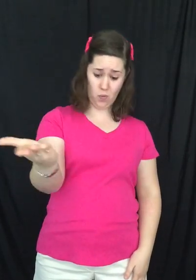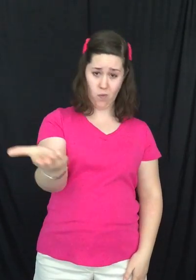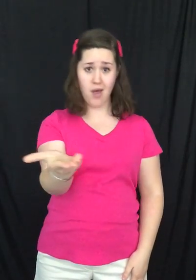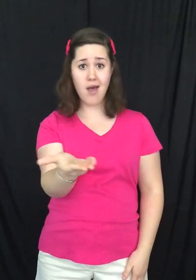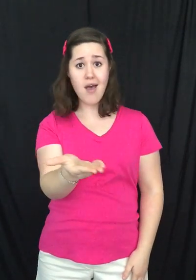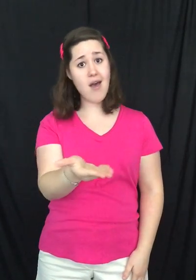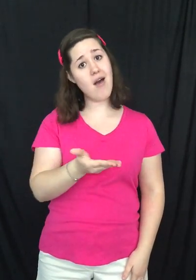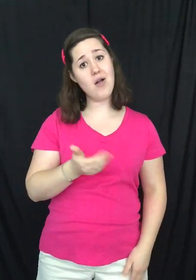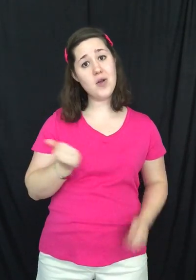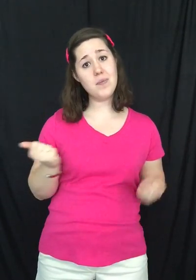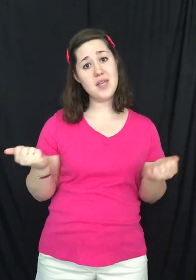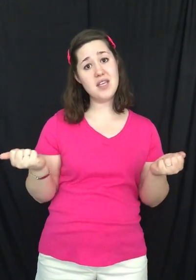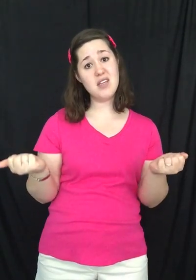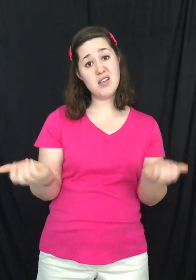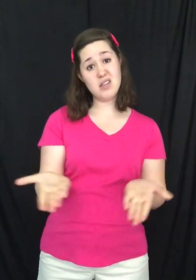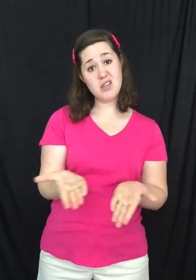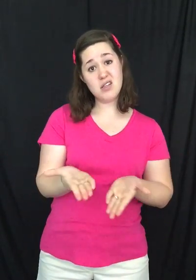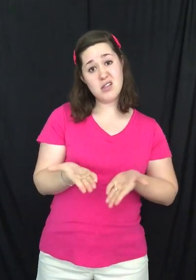welcome here